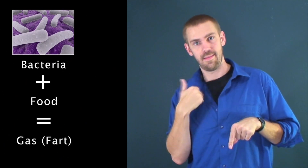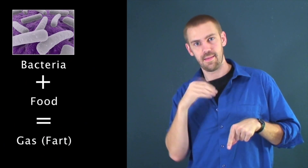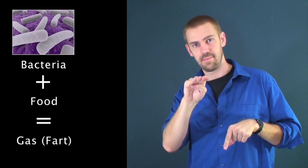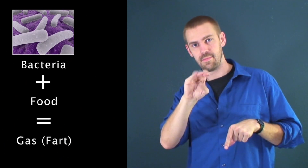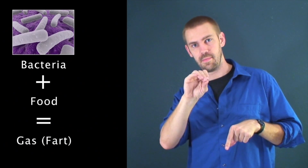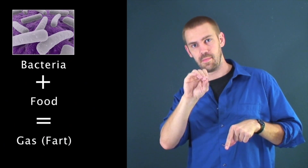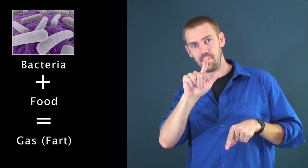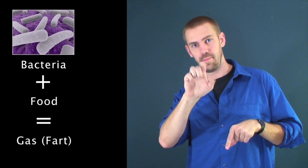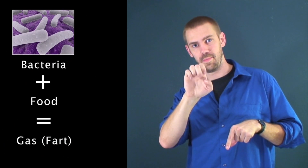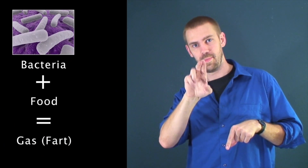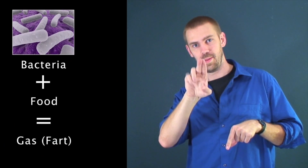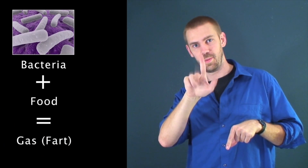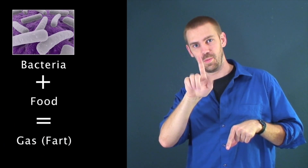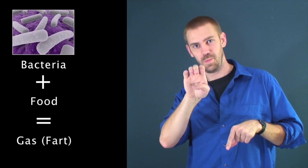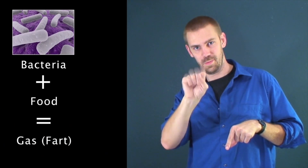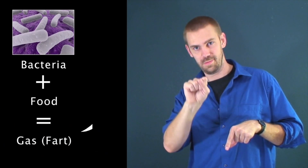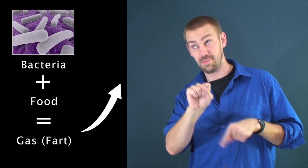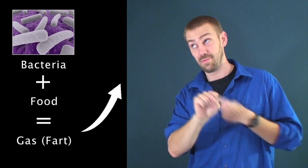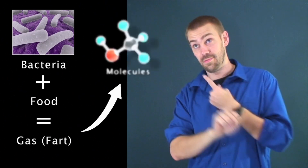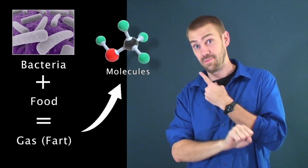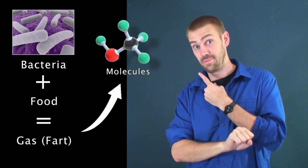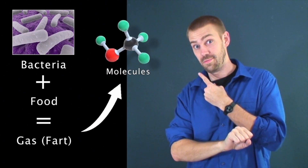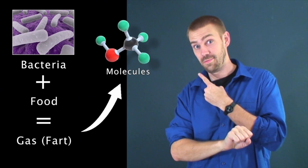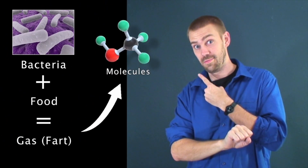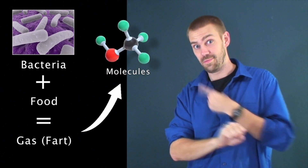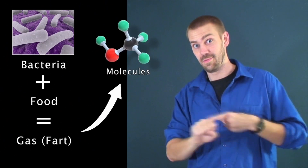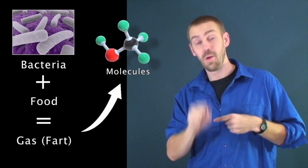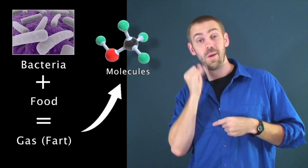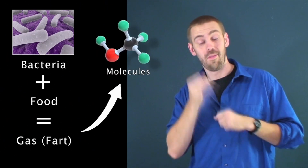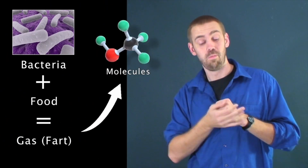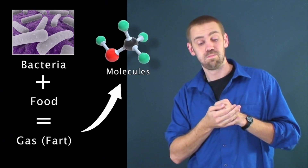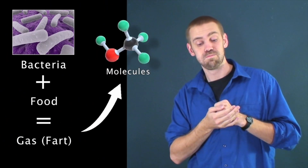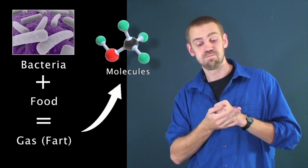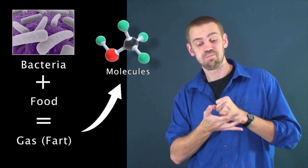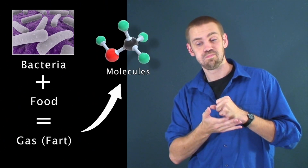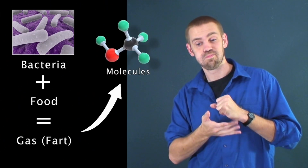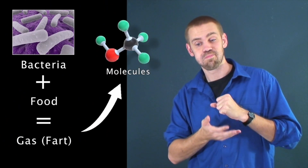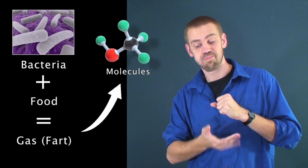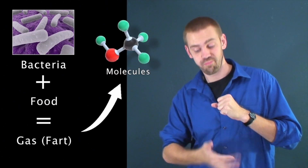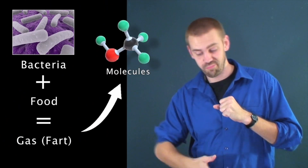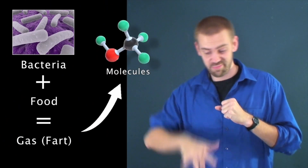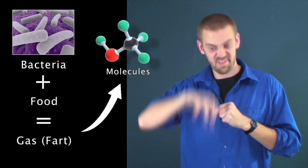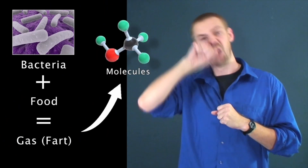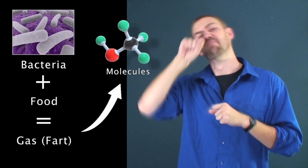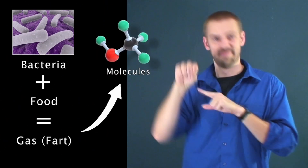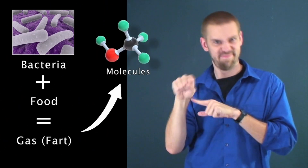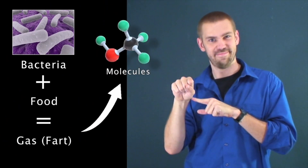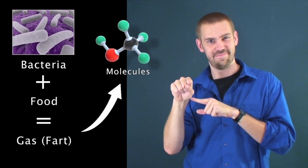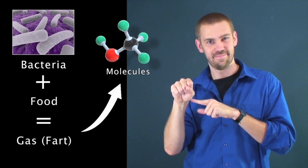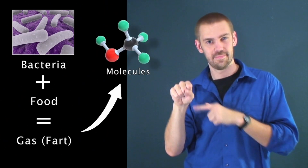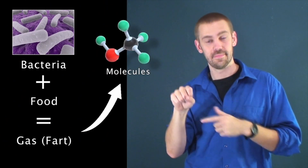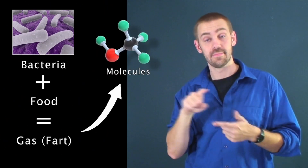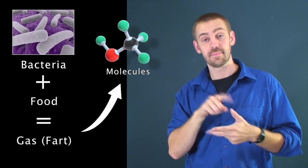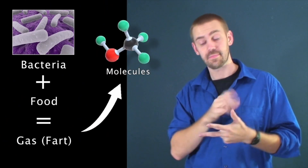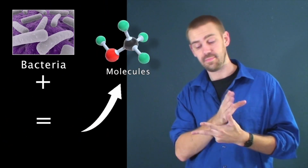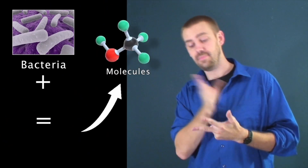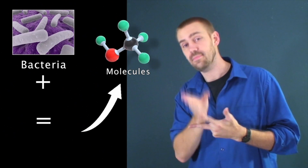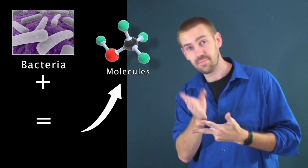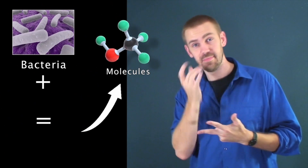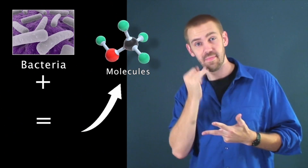so when you fart and that smell goes up in your nose it's molecules the second example we talked